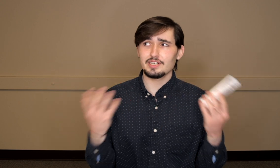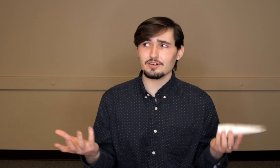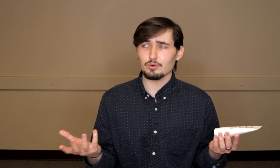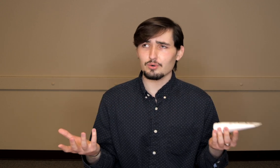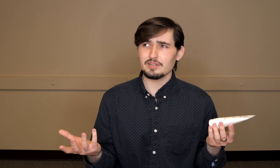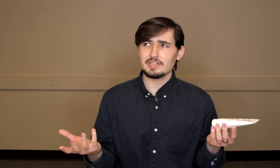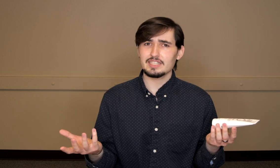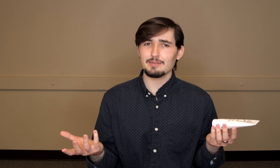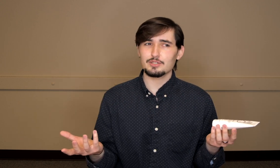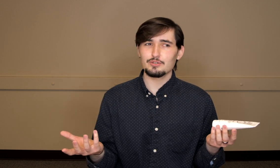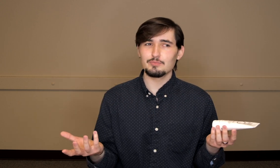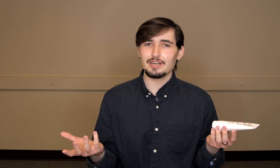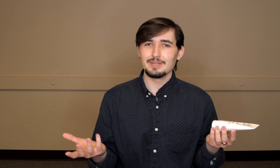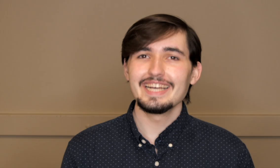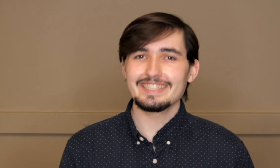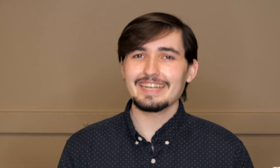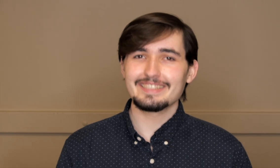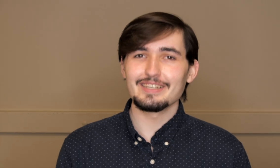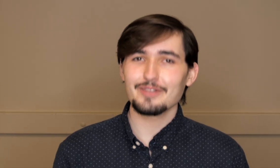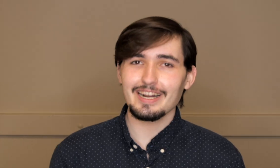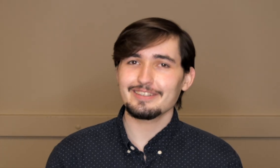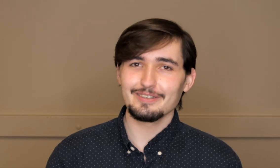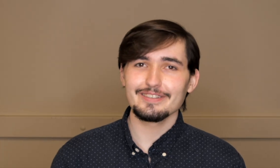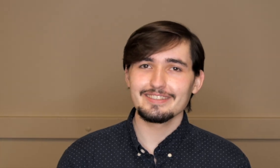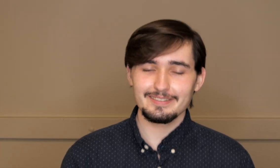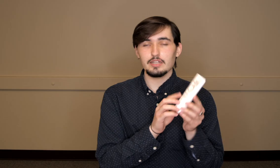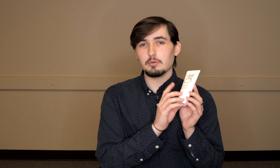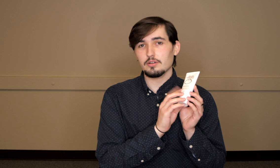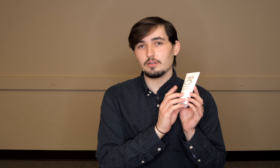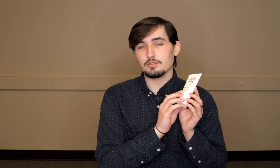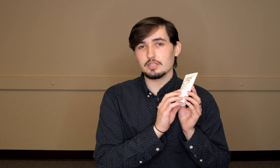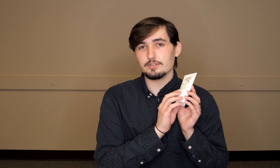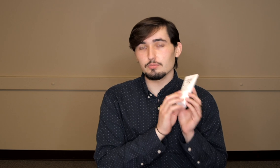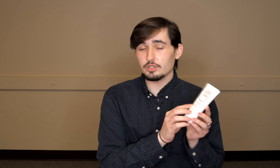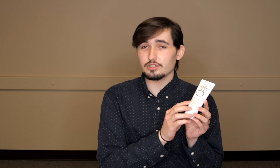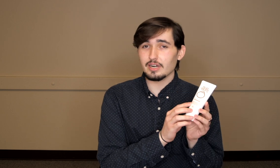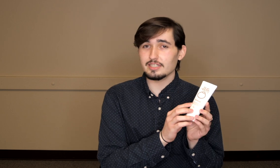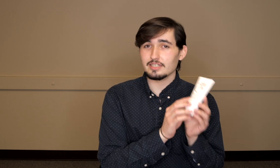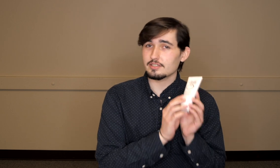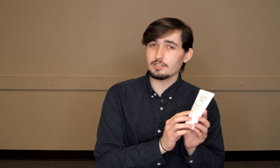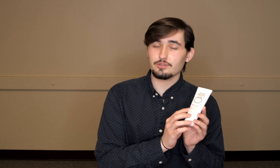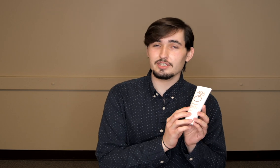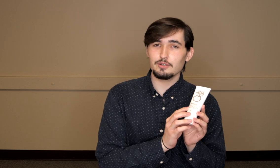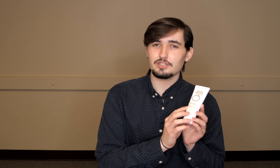near a coral reef anytime soon but it's nice to know that I could. And the bottle also says moisturizing sunscreen lotion